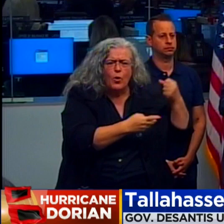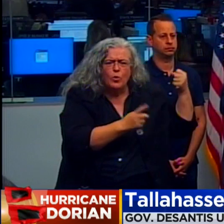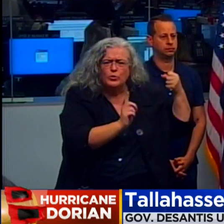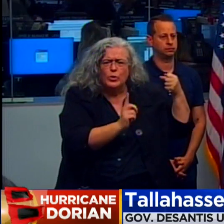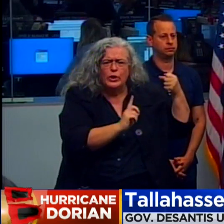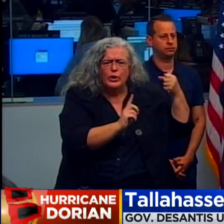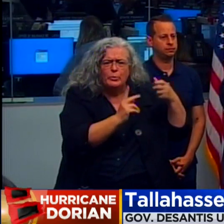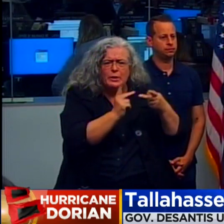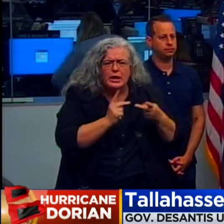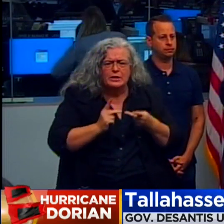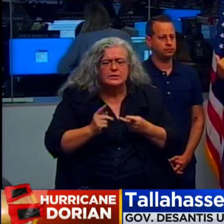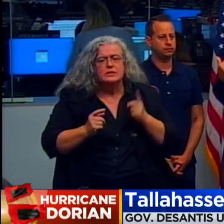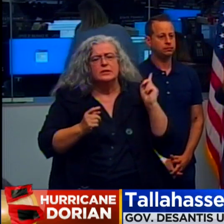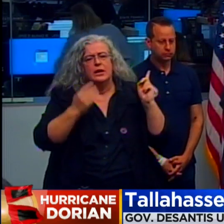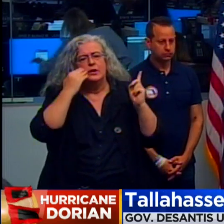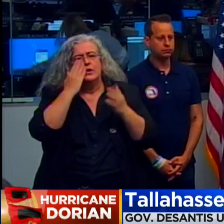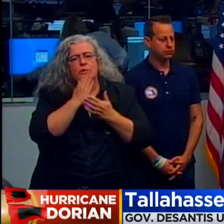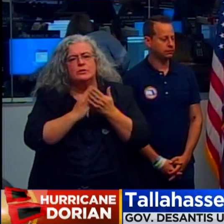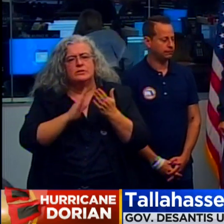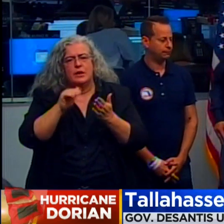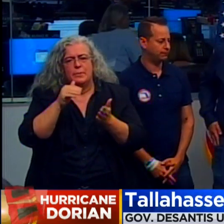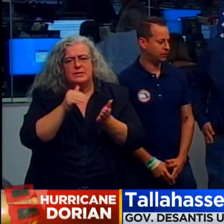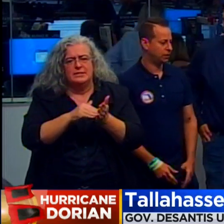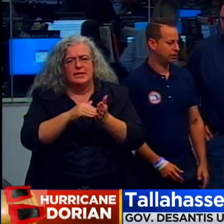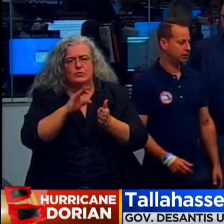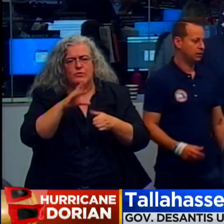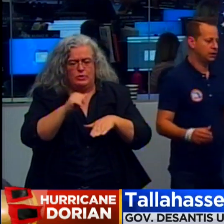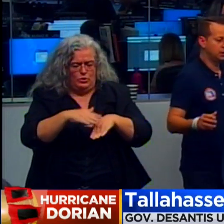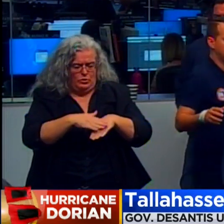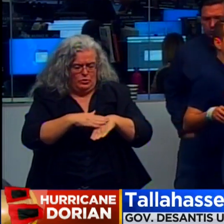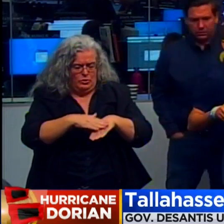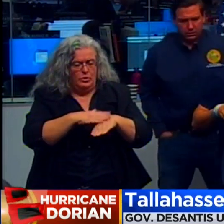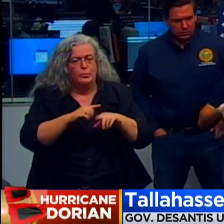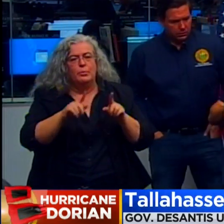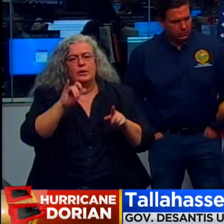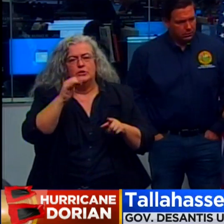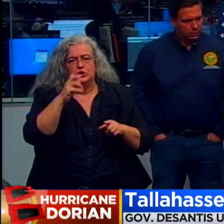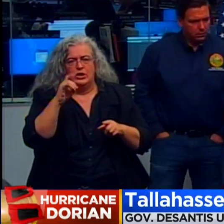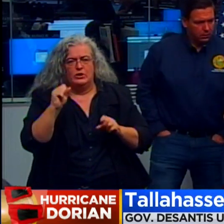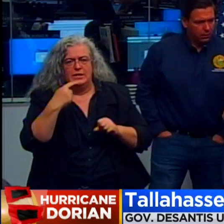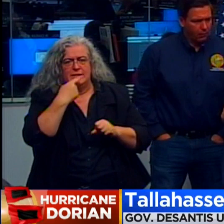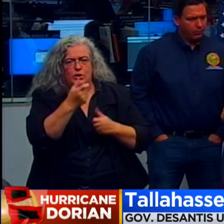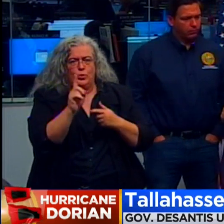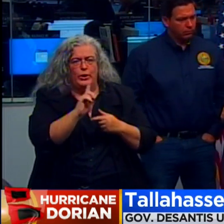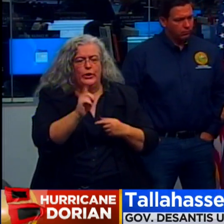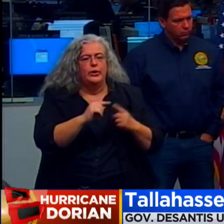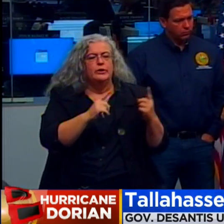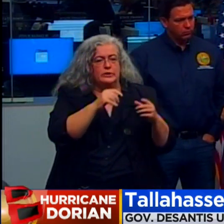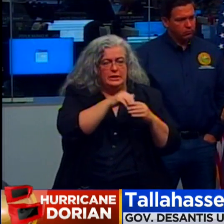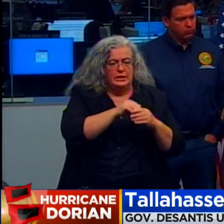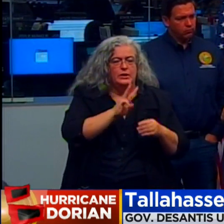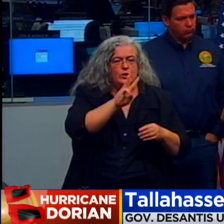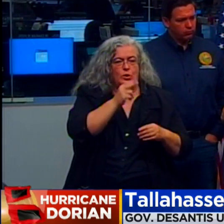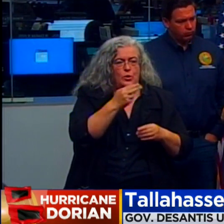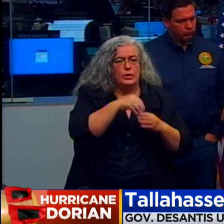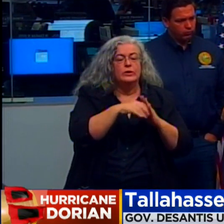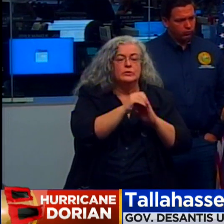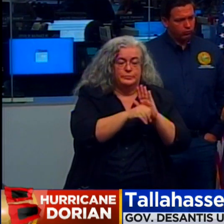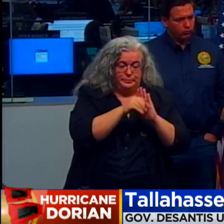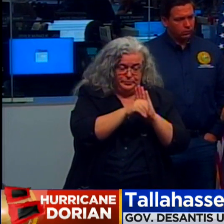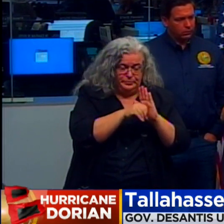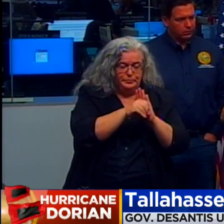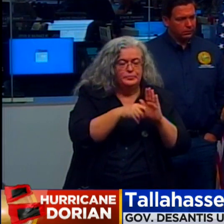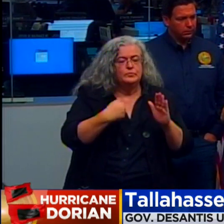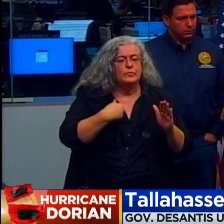I mean, know some of them are in central Florida, but Jared could probably tell you where all those are. Yeah, so they're in our warehouse in Orlando. We